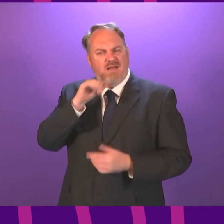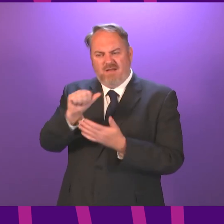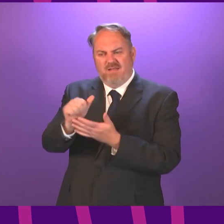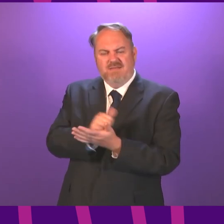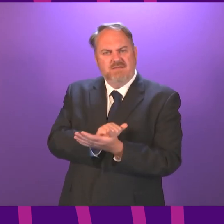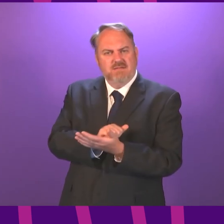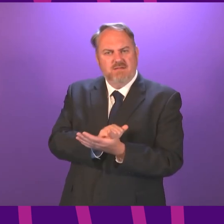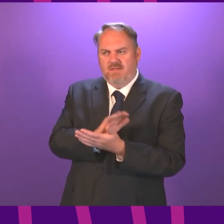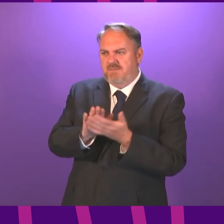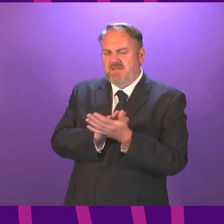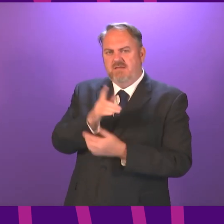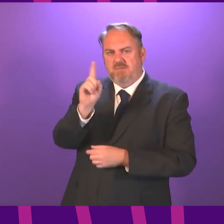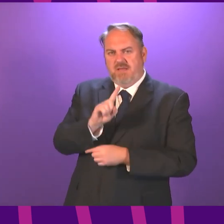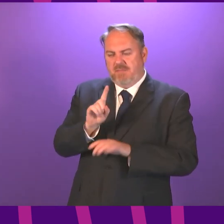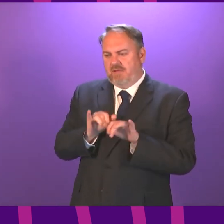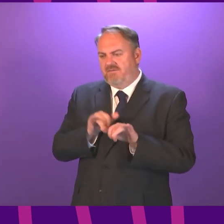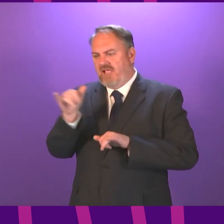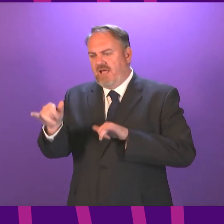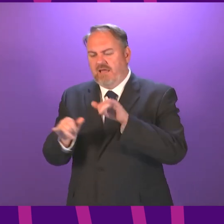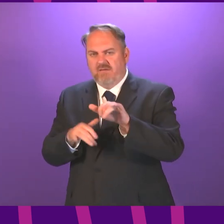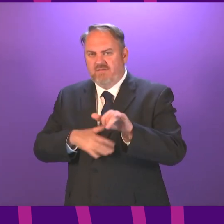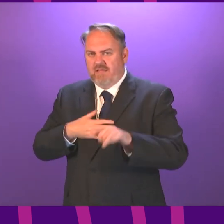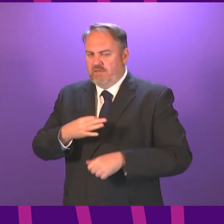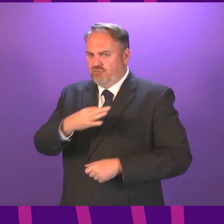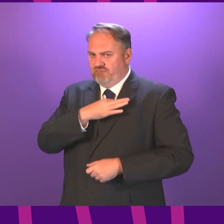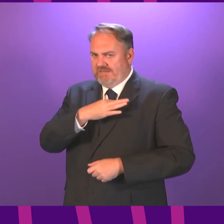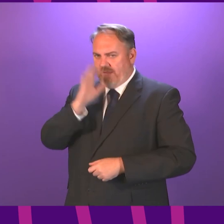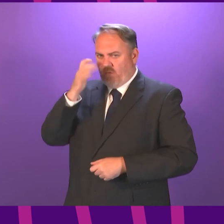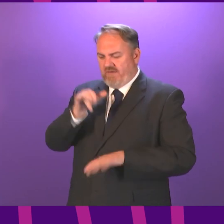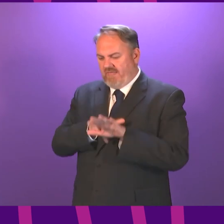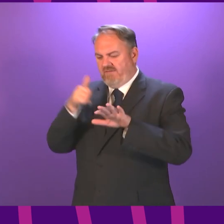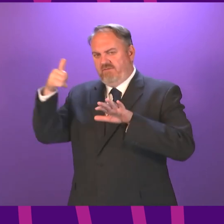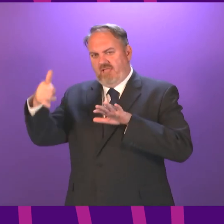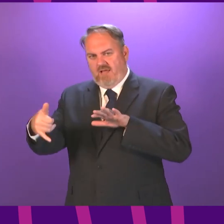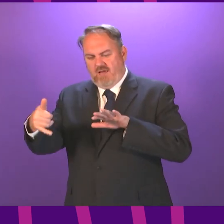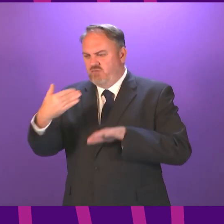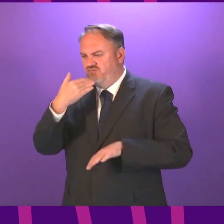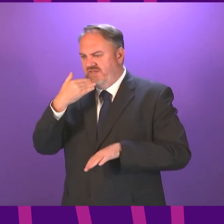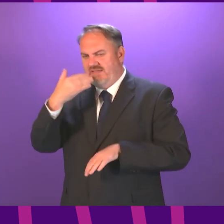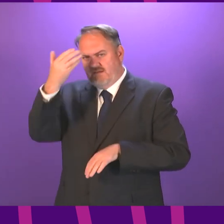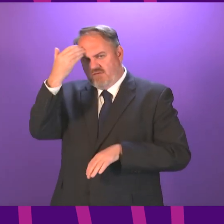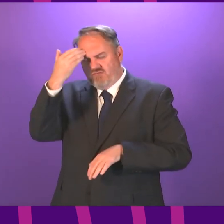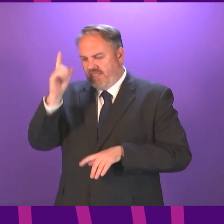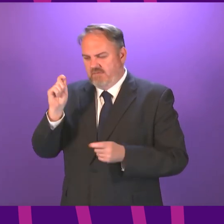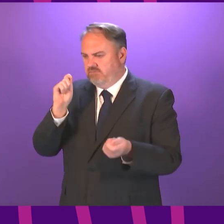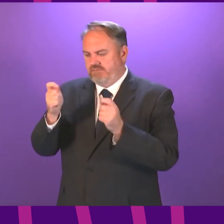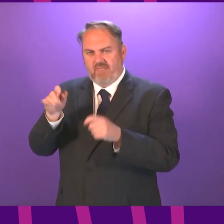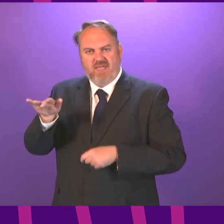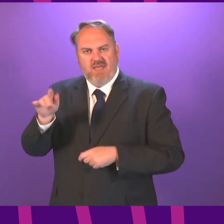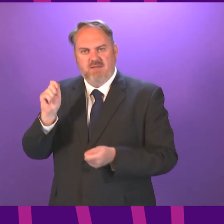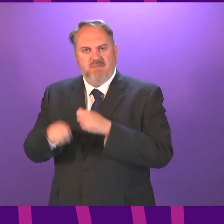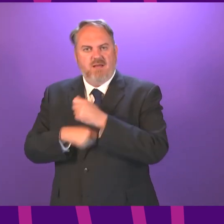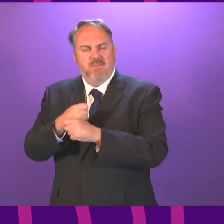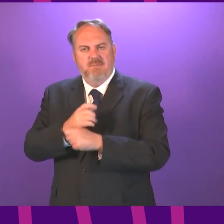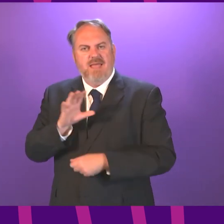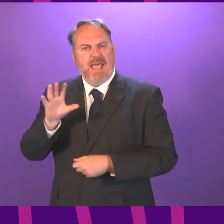international travel for holiday purposes remains risky and subject to sudden change can I ask the First Minister what steps the Scottish Government is taking to support